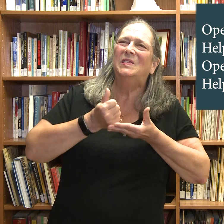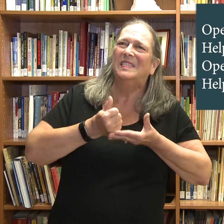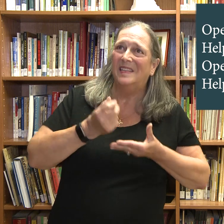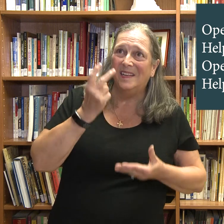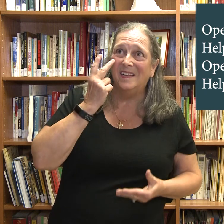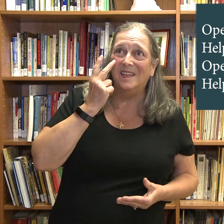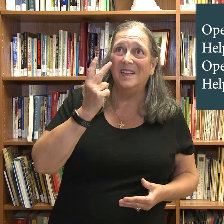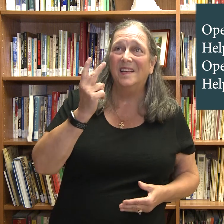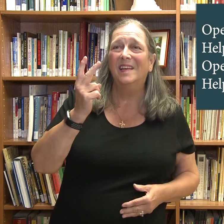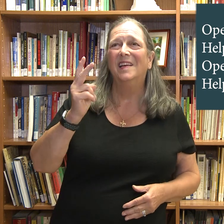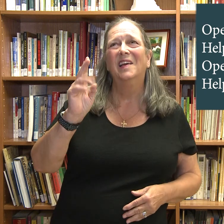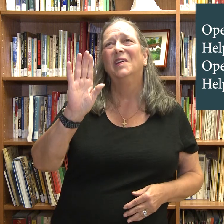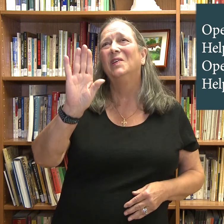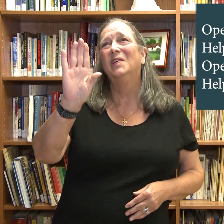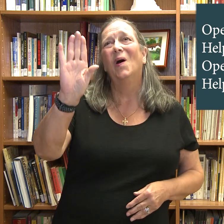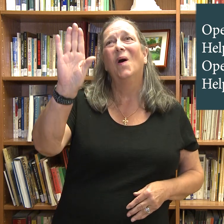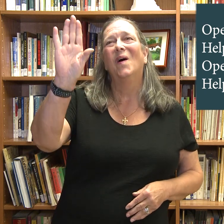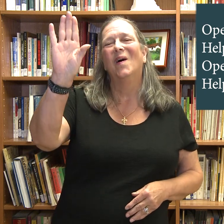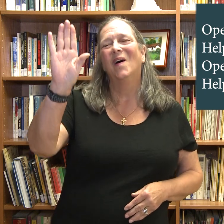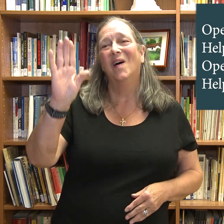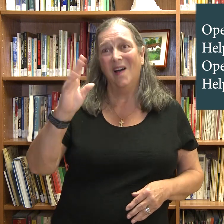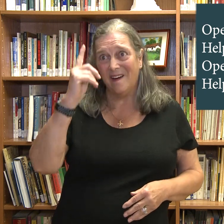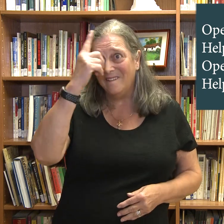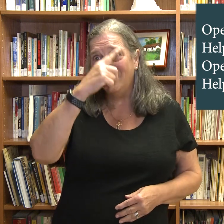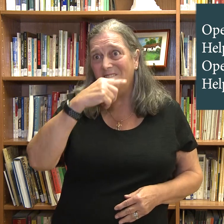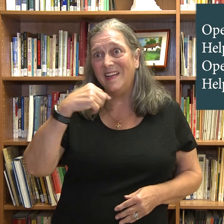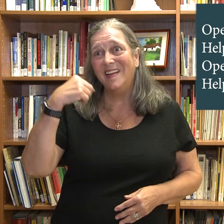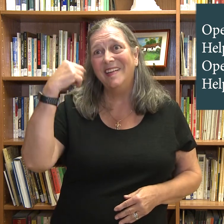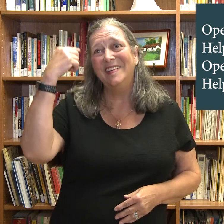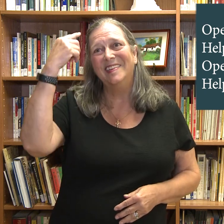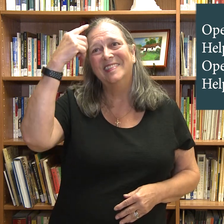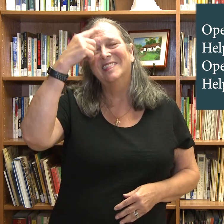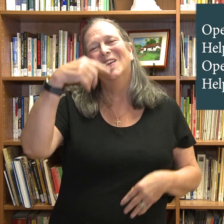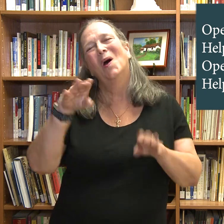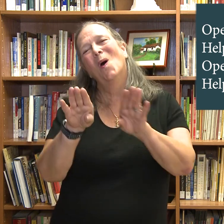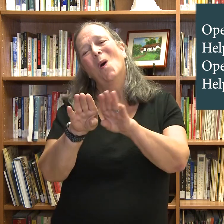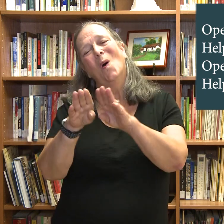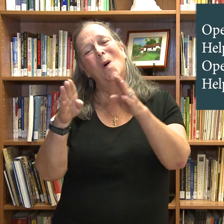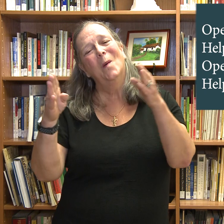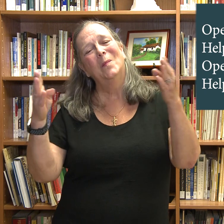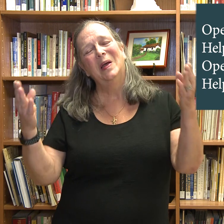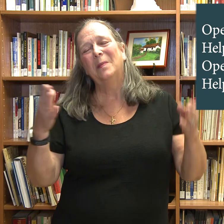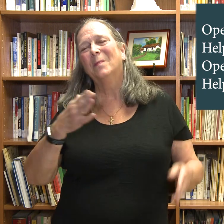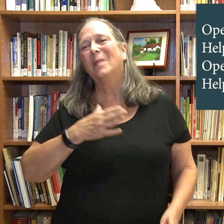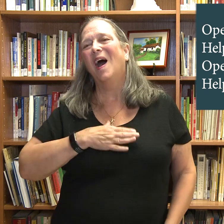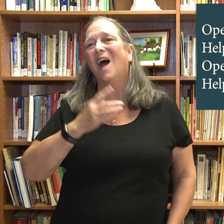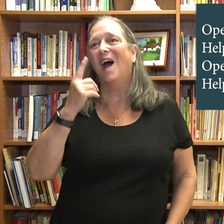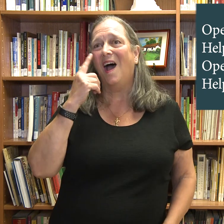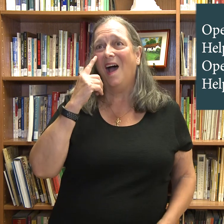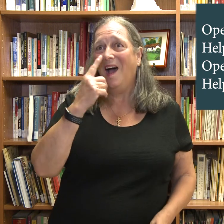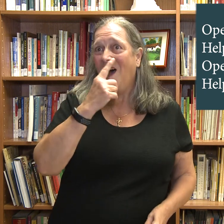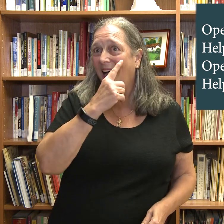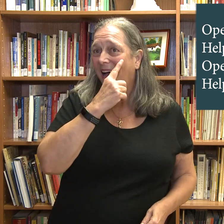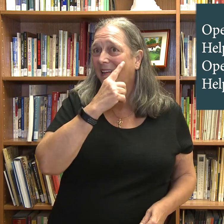see Your face Open my eyes,